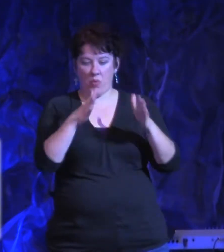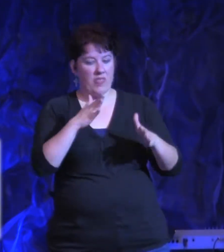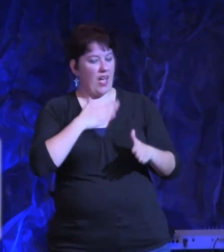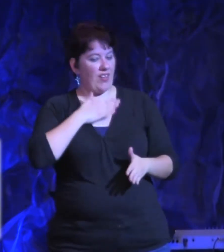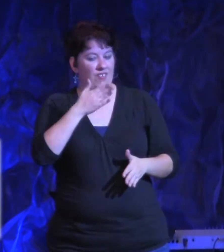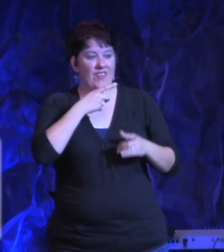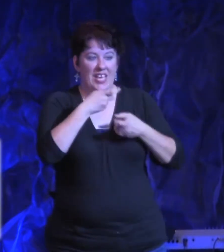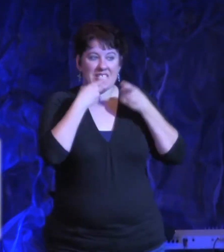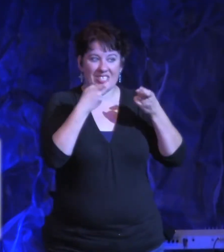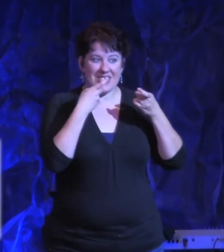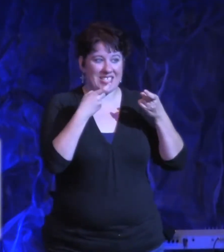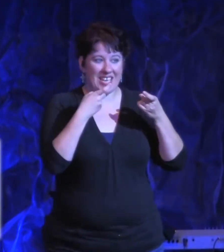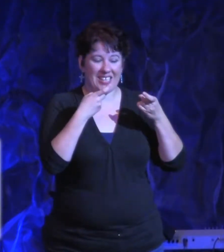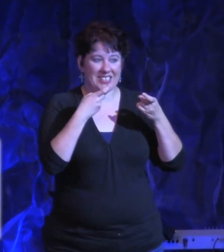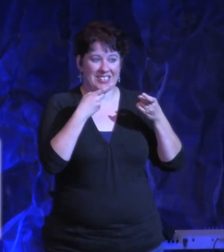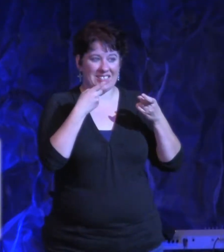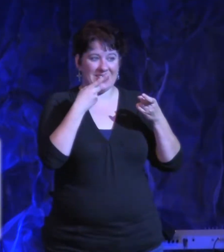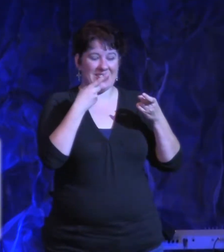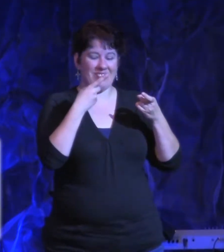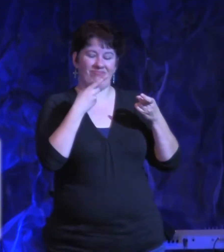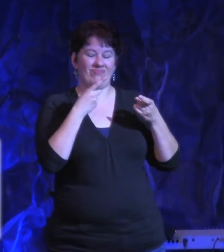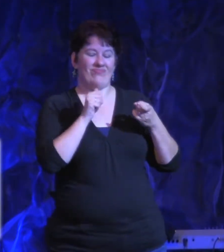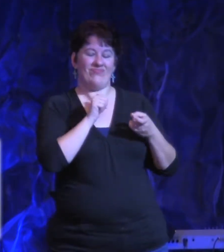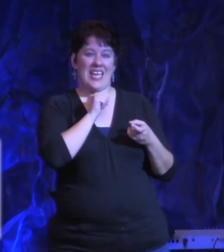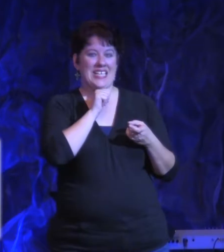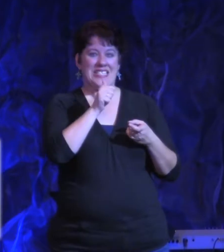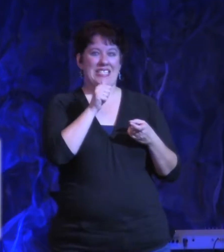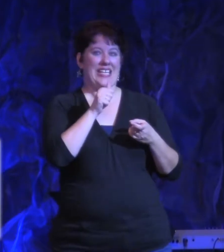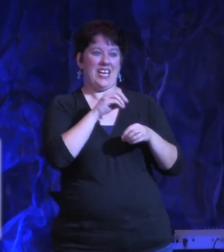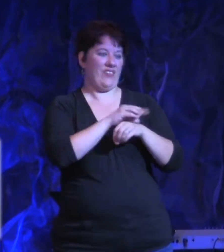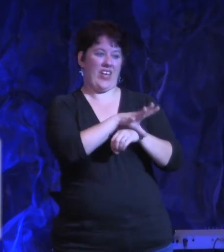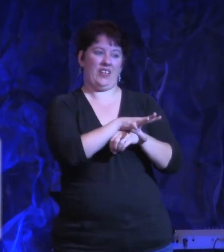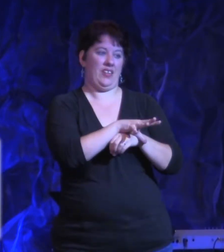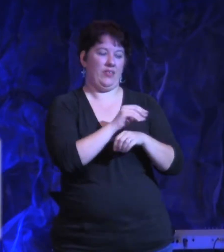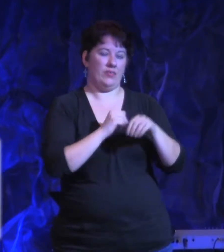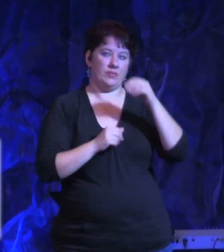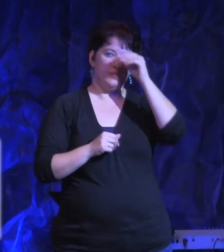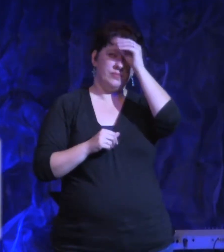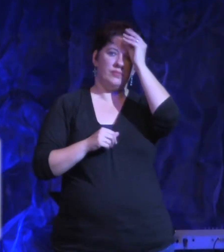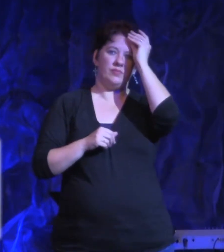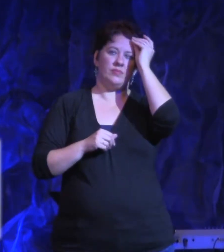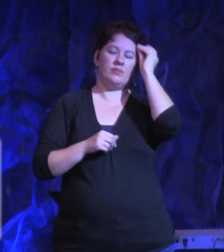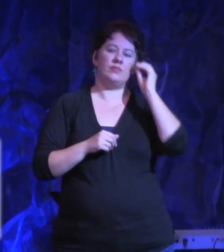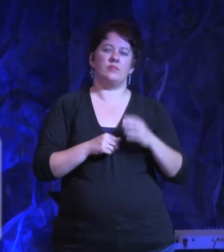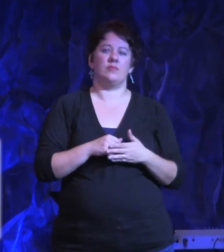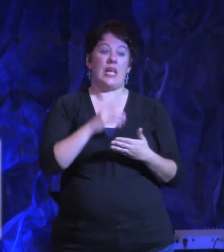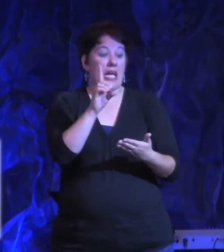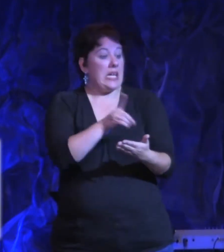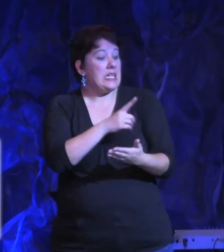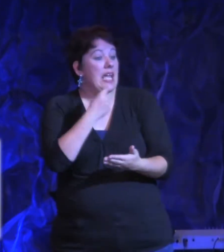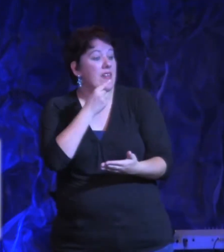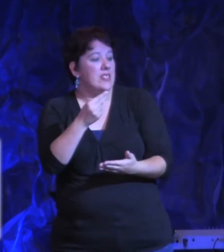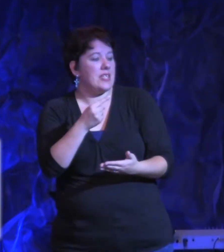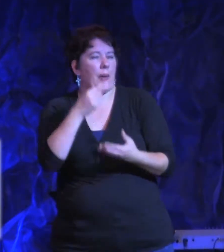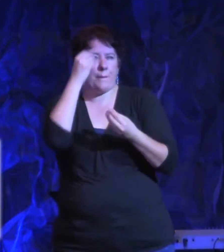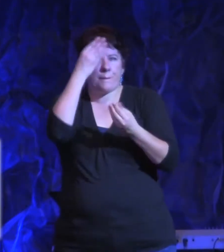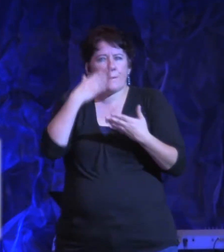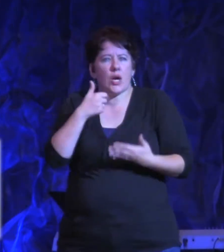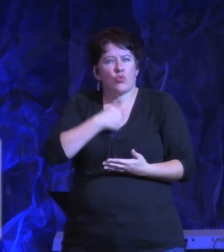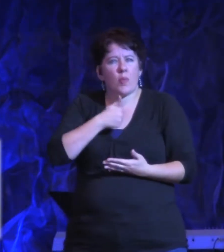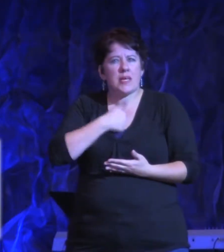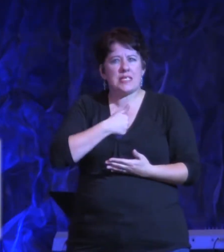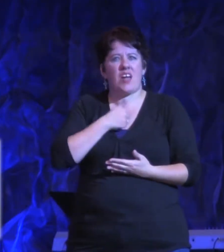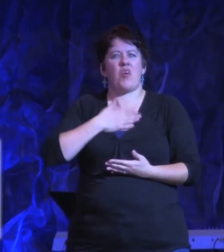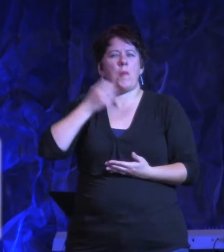my guilt. And I said to myself, I will confess my rebellion to the Lord. And you forgave me, and